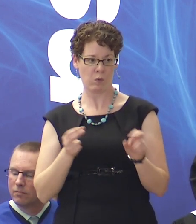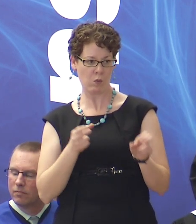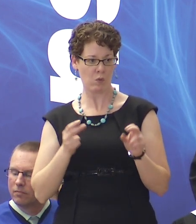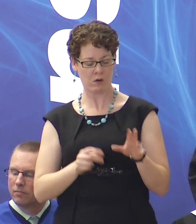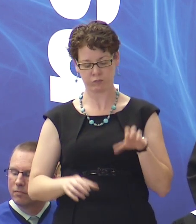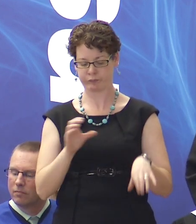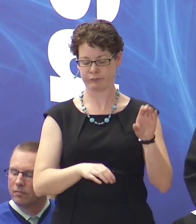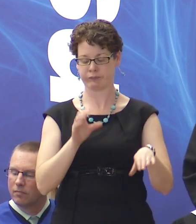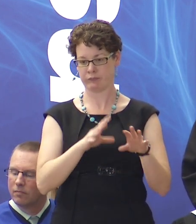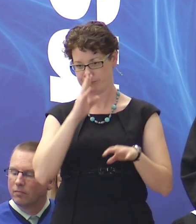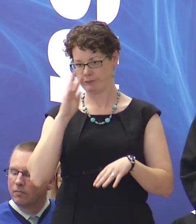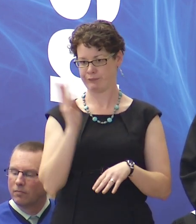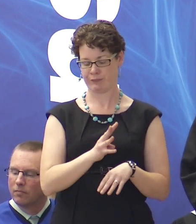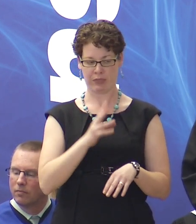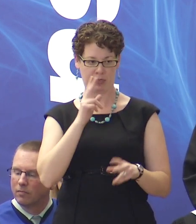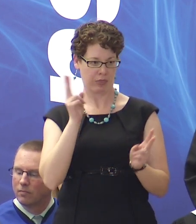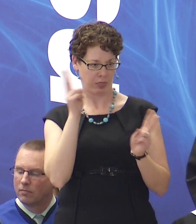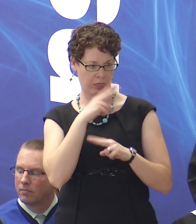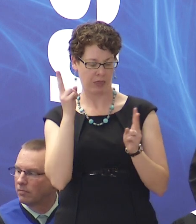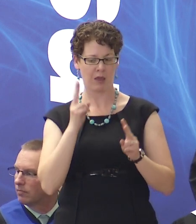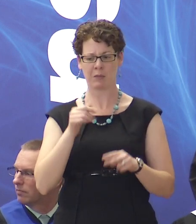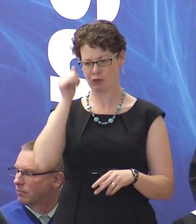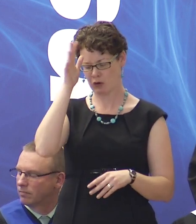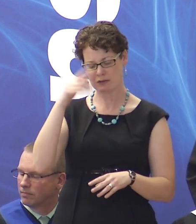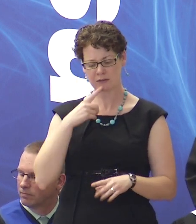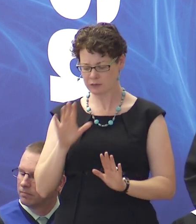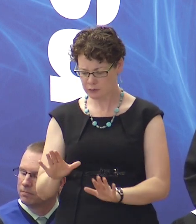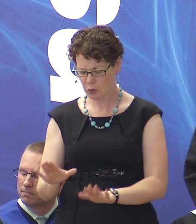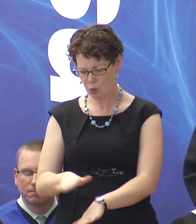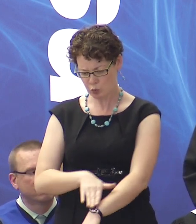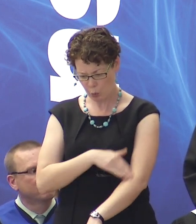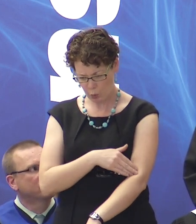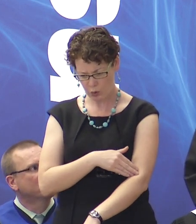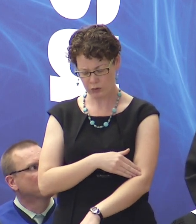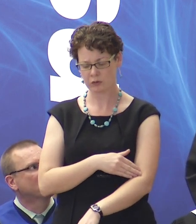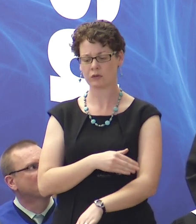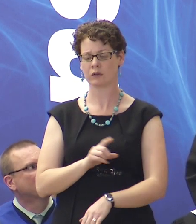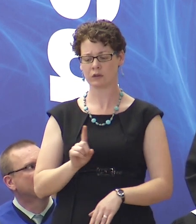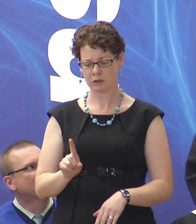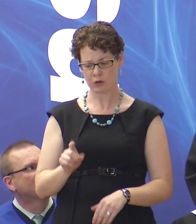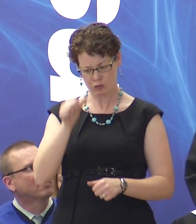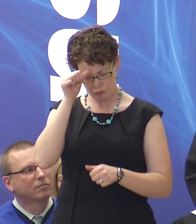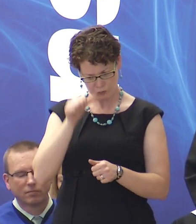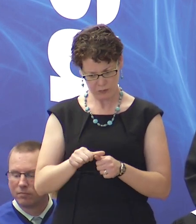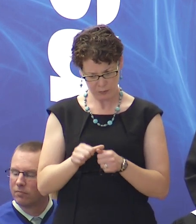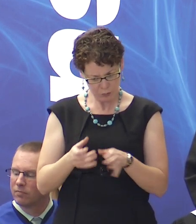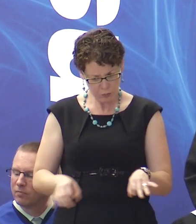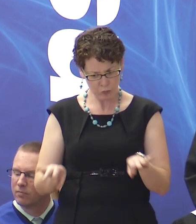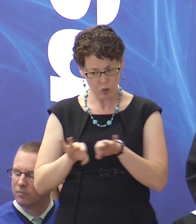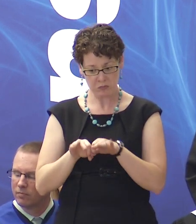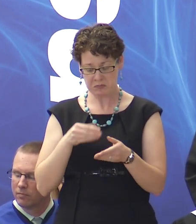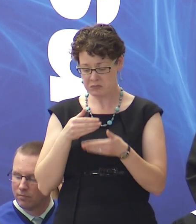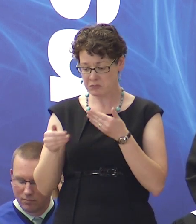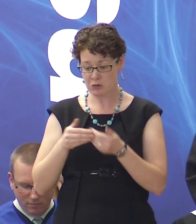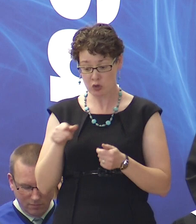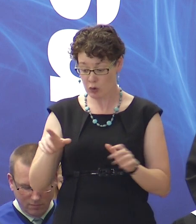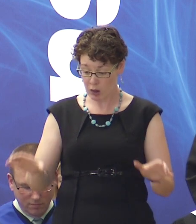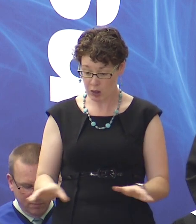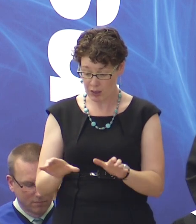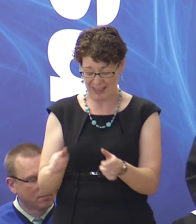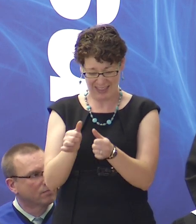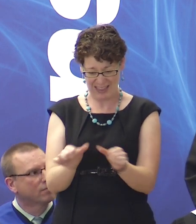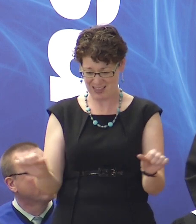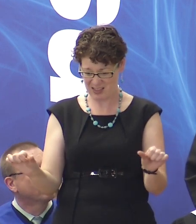stacking it up. My grandfather stopped me and said, slow down. He said, here's something you need to remember. He said, it doesn't matter what you're doing.